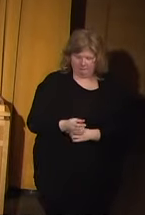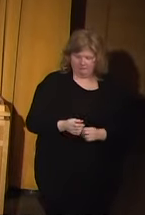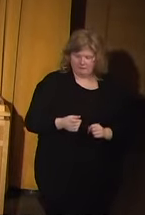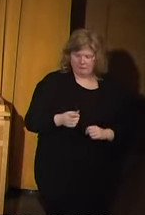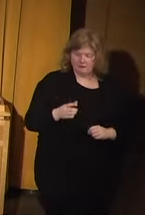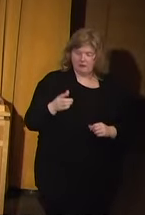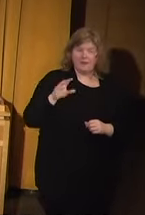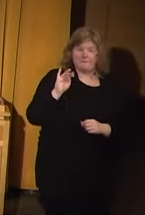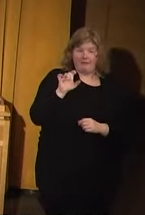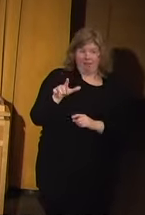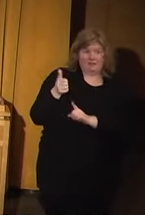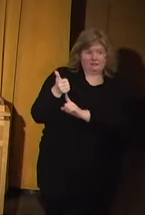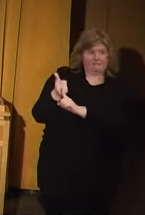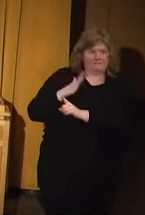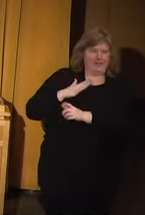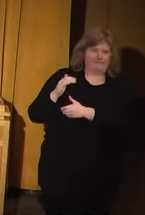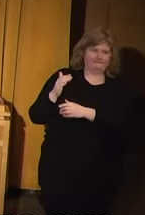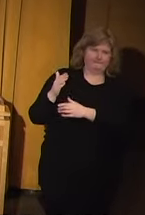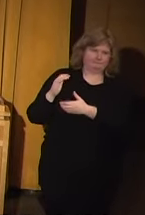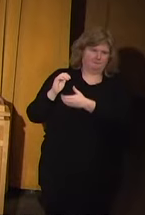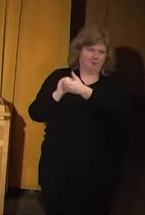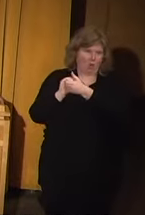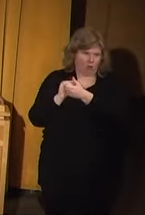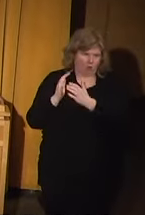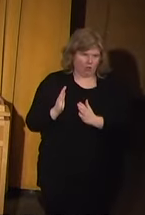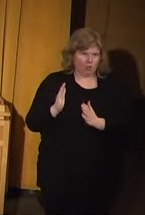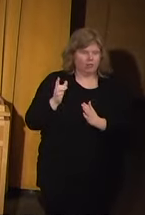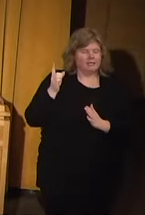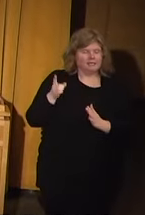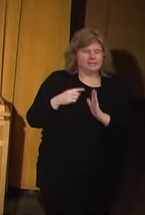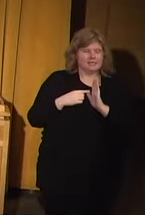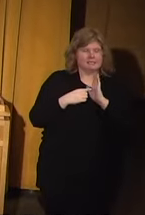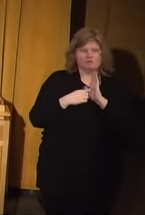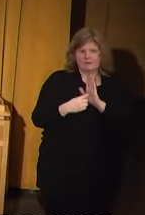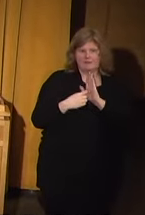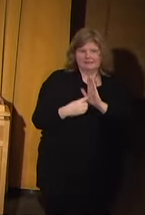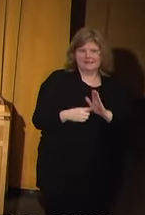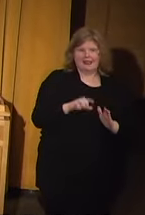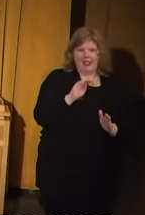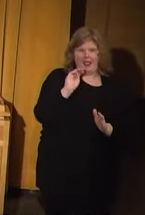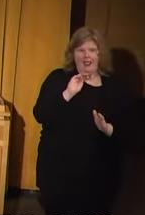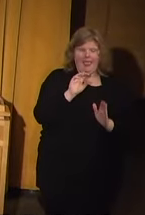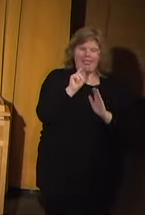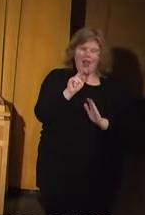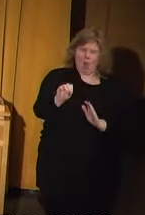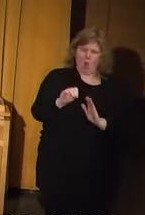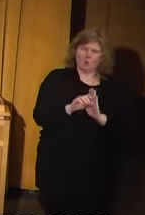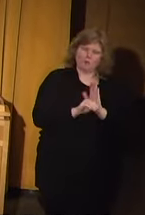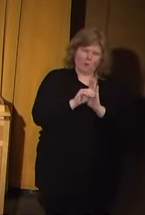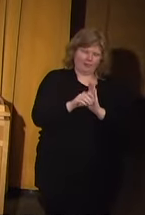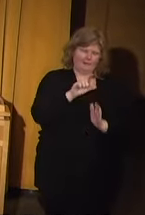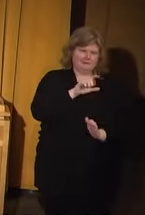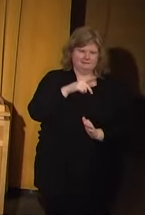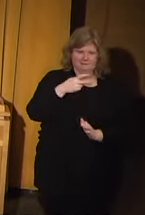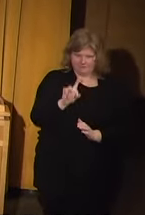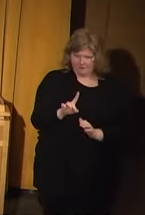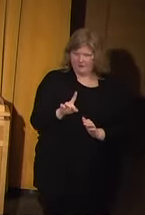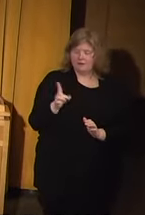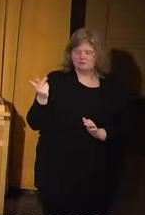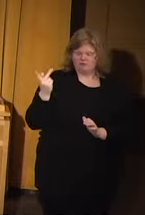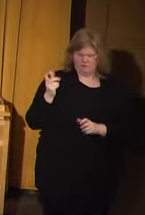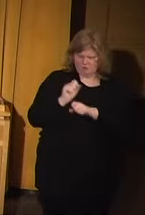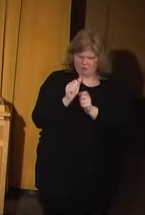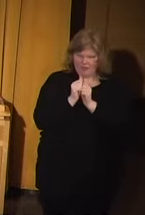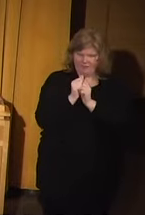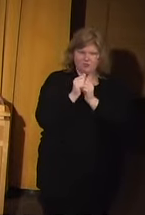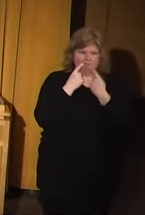Michael was my partner, in effect. He represented the NOPD when we were the monitor, and we worked together to achieve compliance.